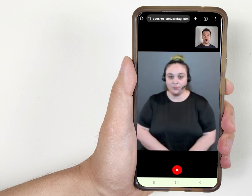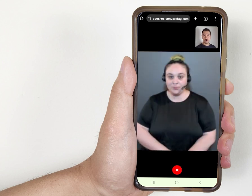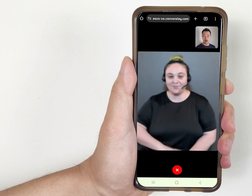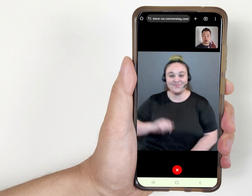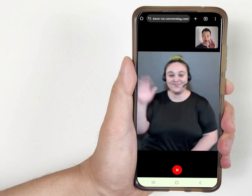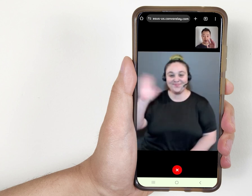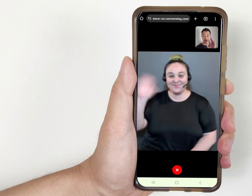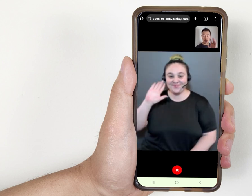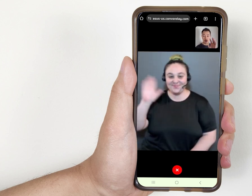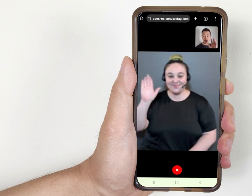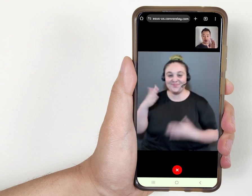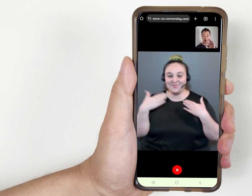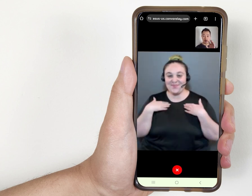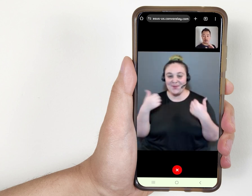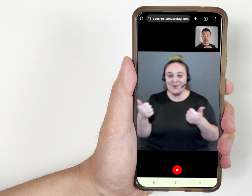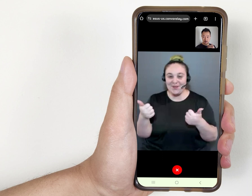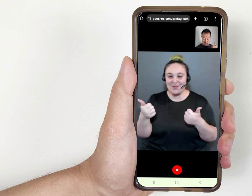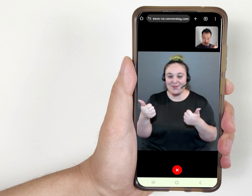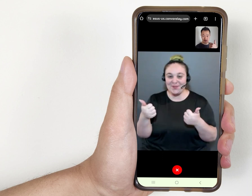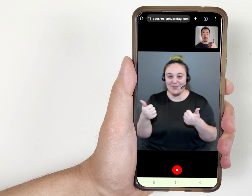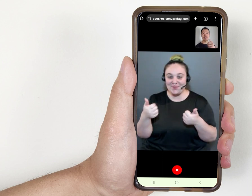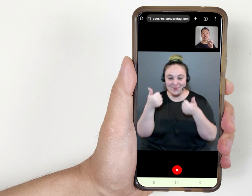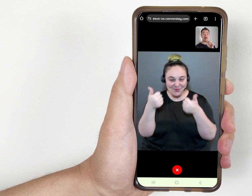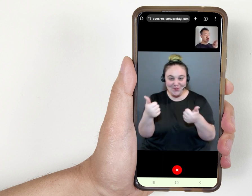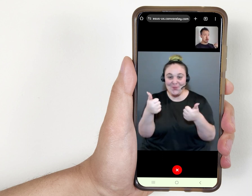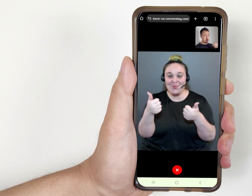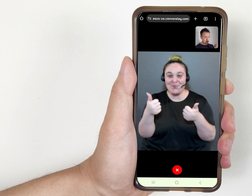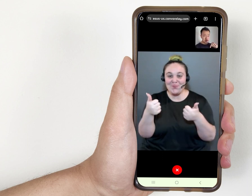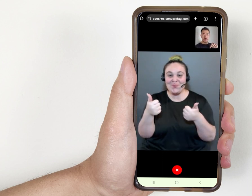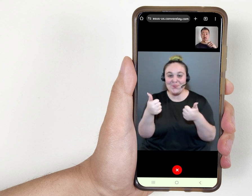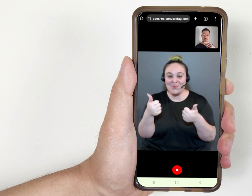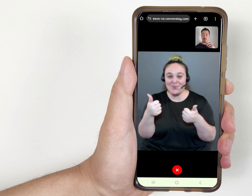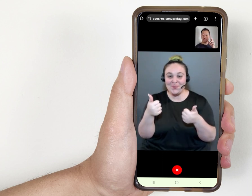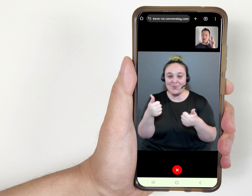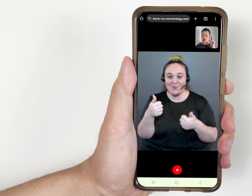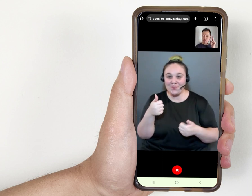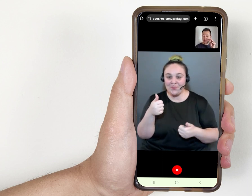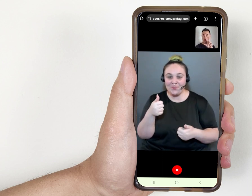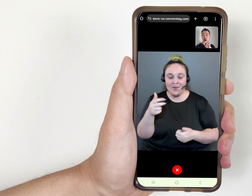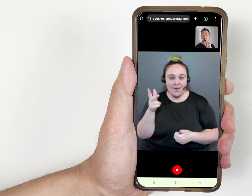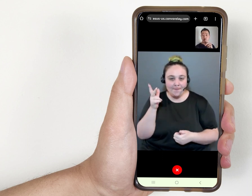Hello. Hello. How are you? I'm good. Could you hear the hearing person?